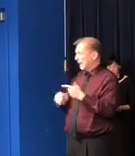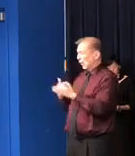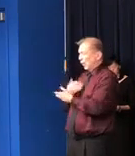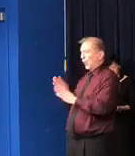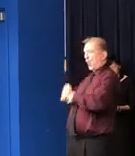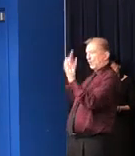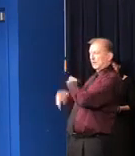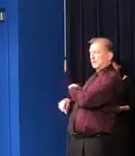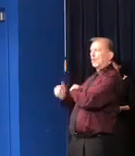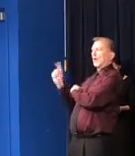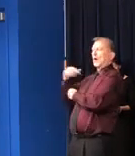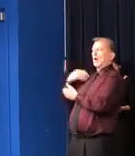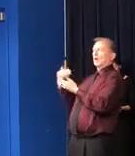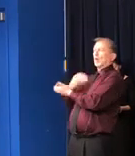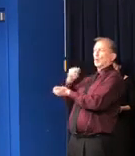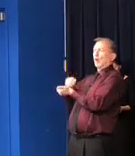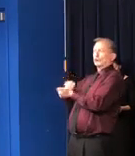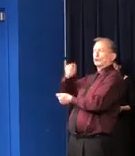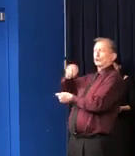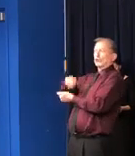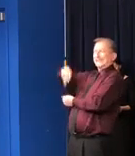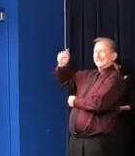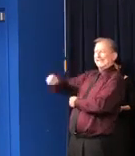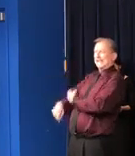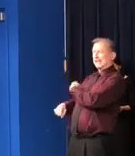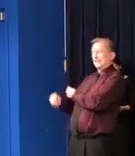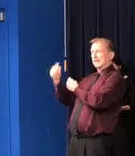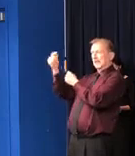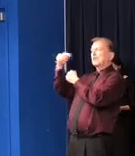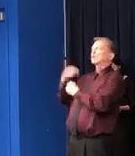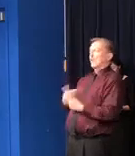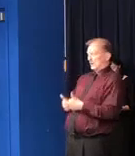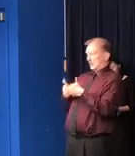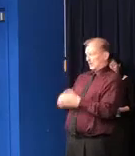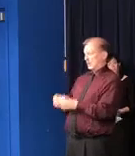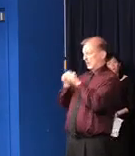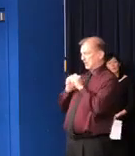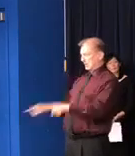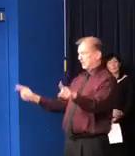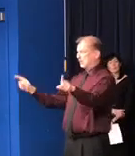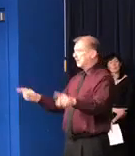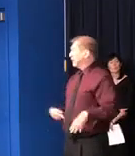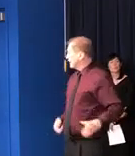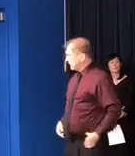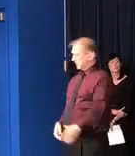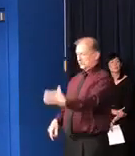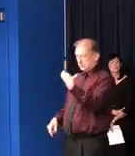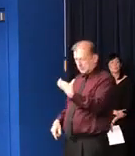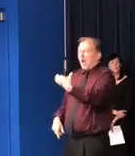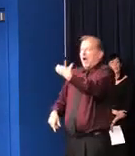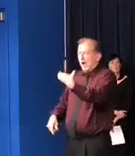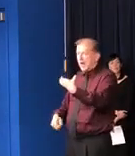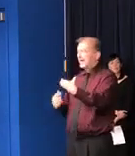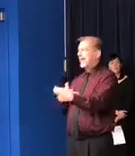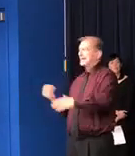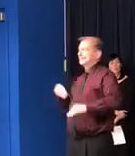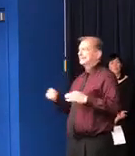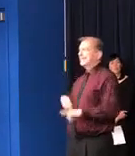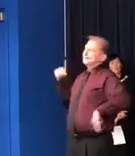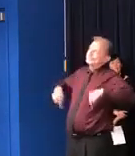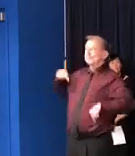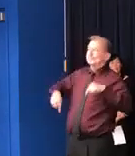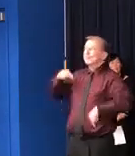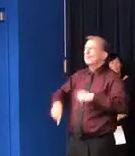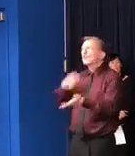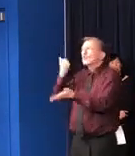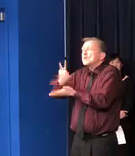to do it on short notice. So we want to be able to literally text them a broad swath of healthcare professionals